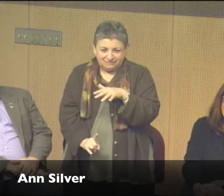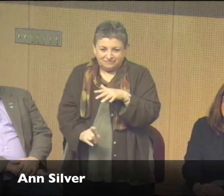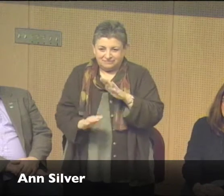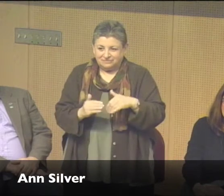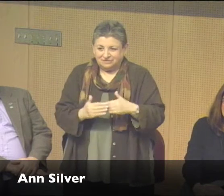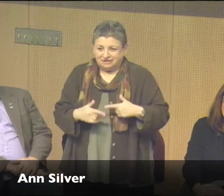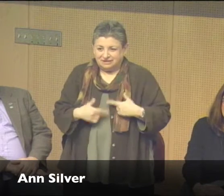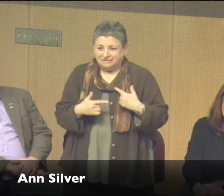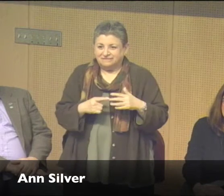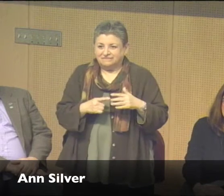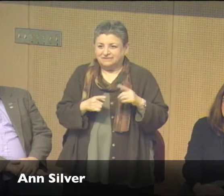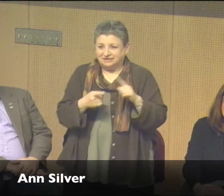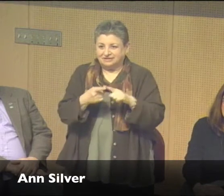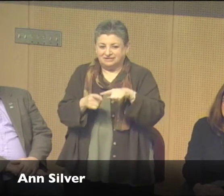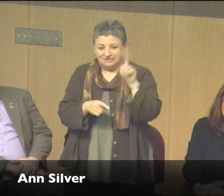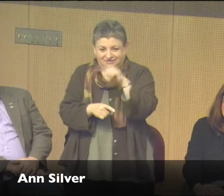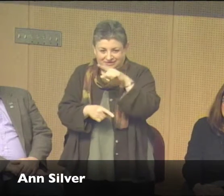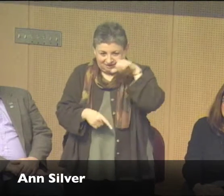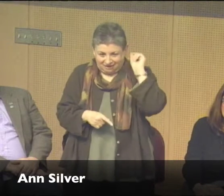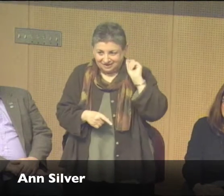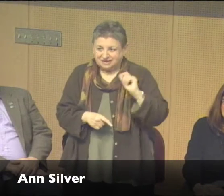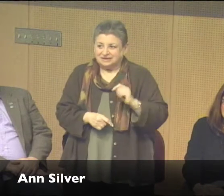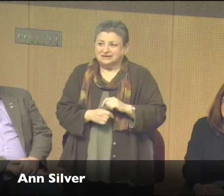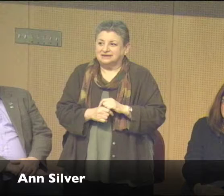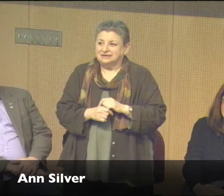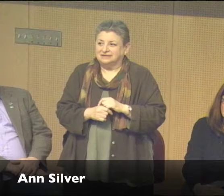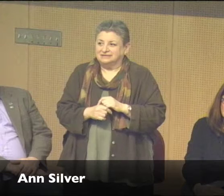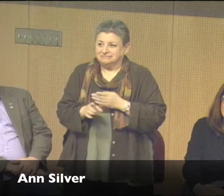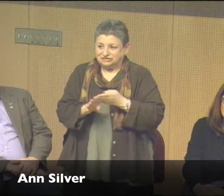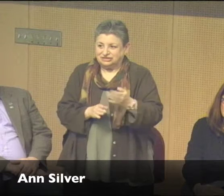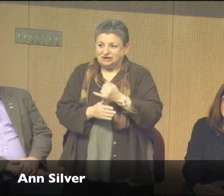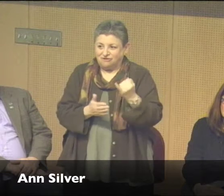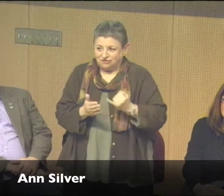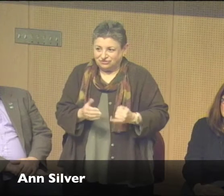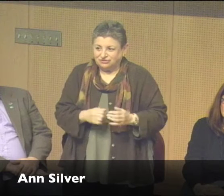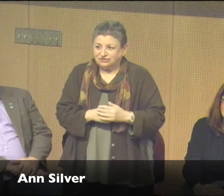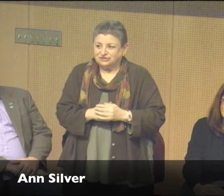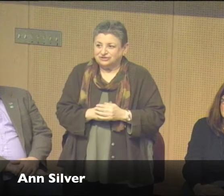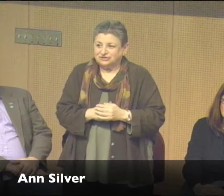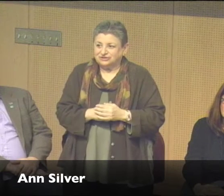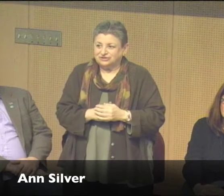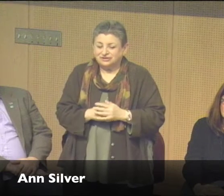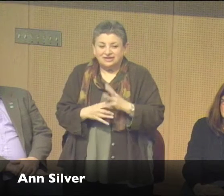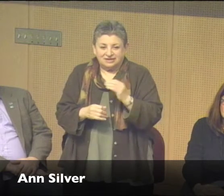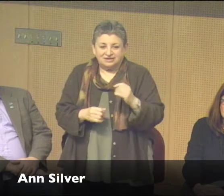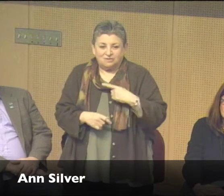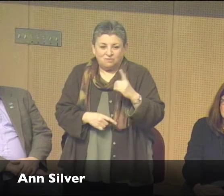I was mainstreamed on my life until I went to Caledet. And then I majored in art while I was a student there.